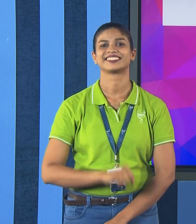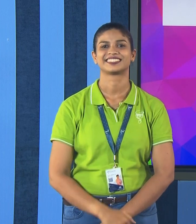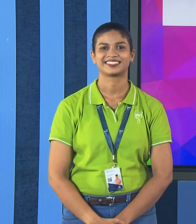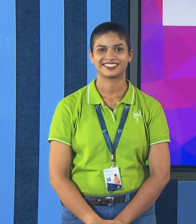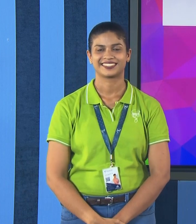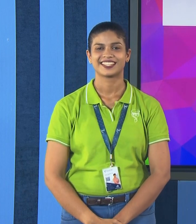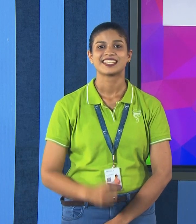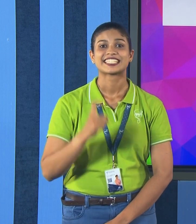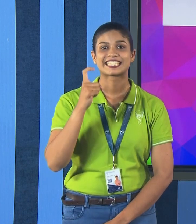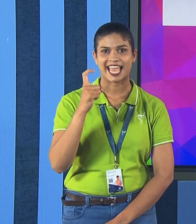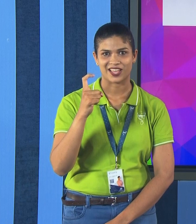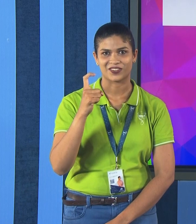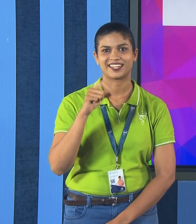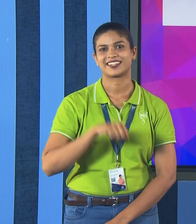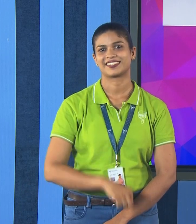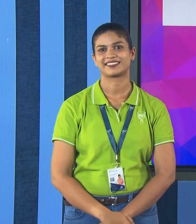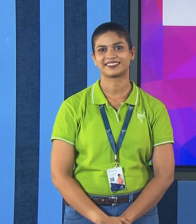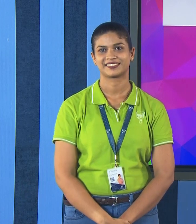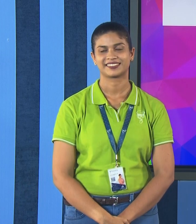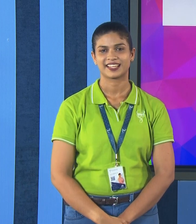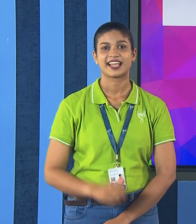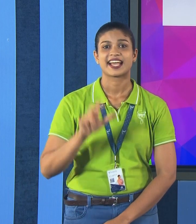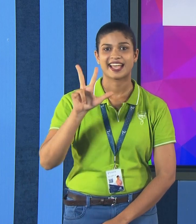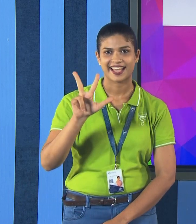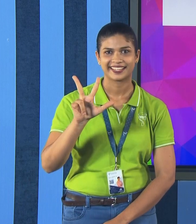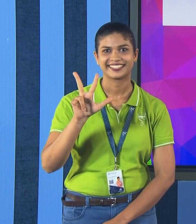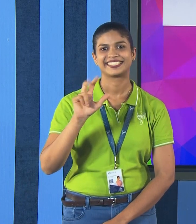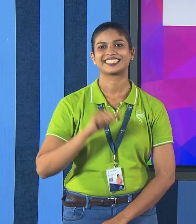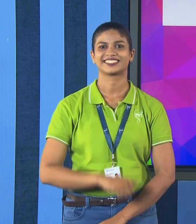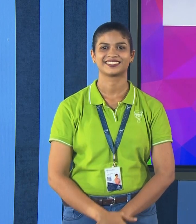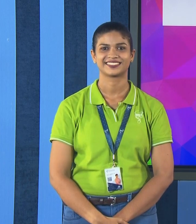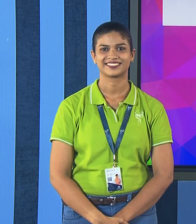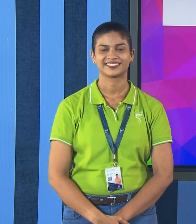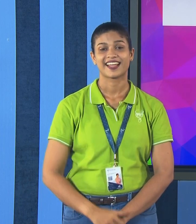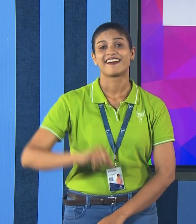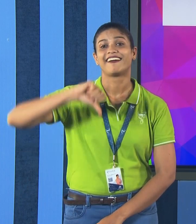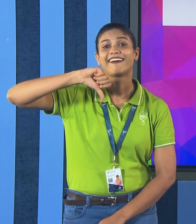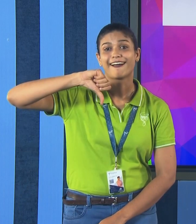7, 8, 9,